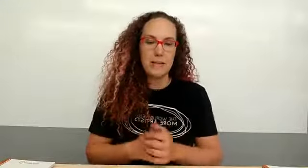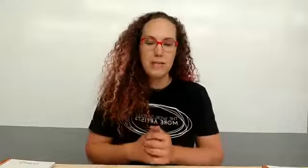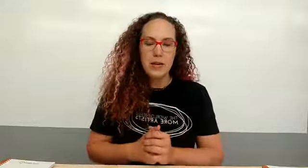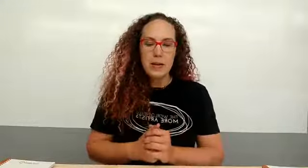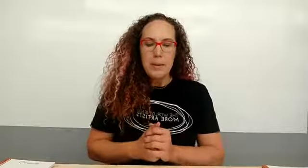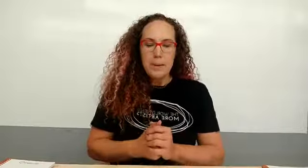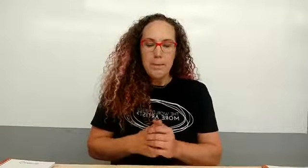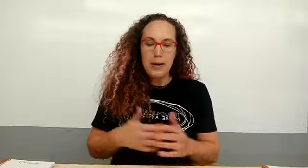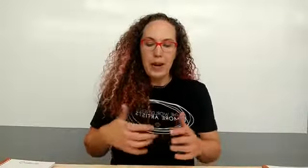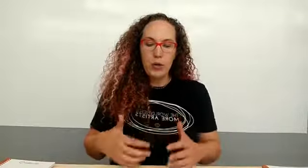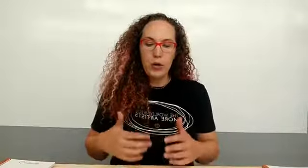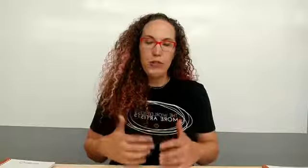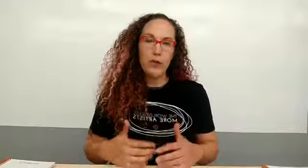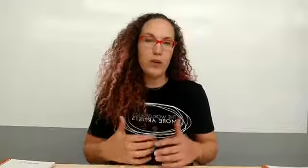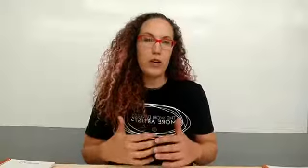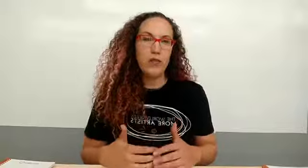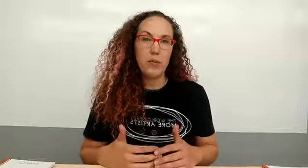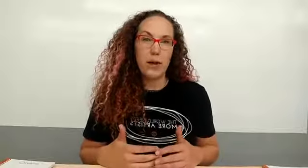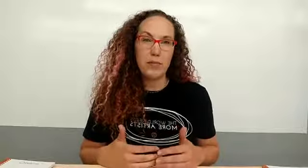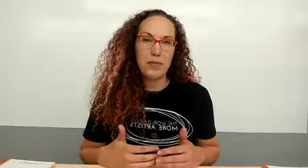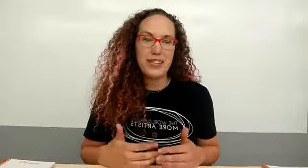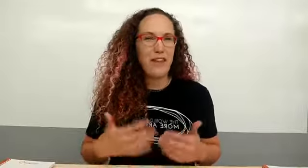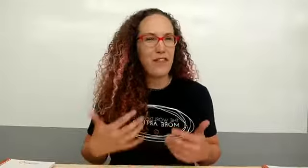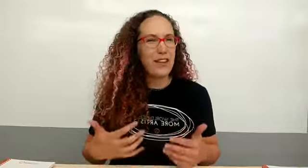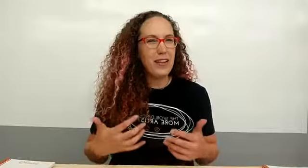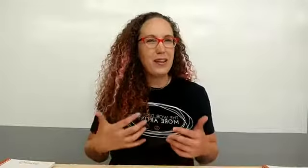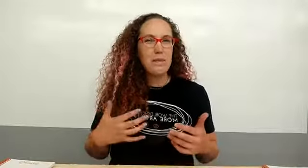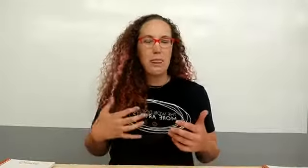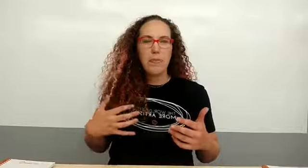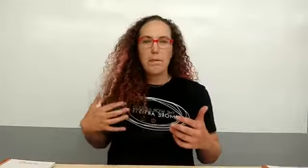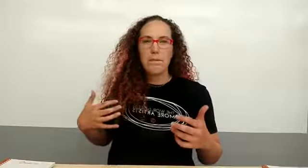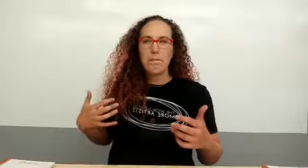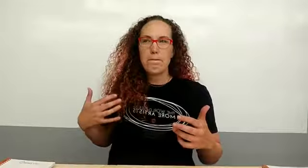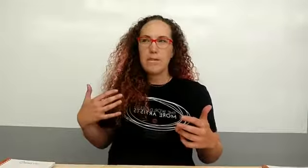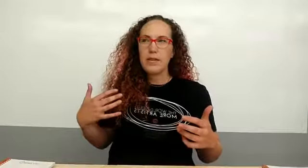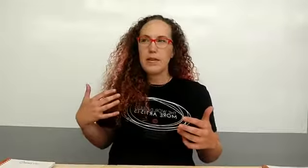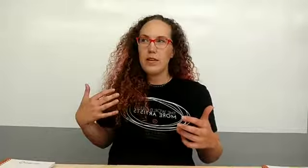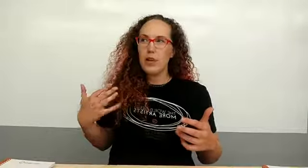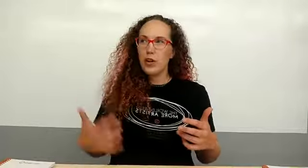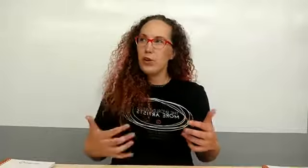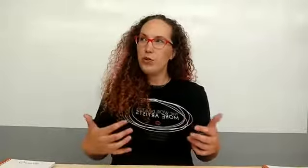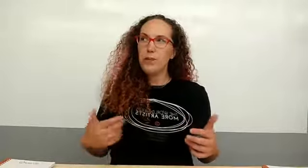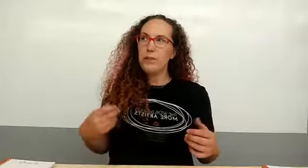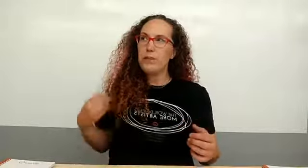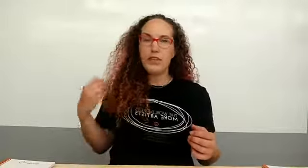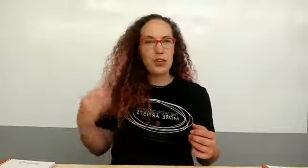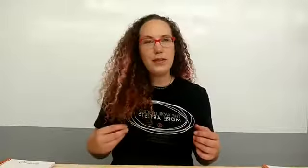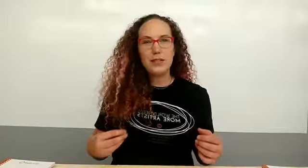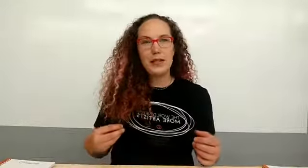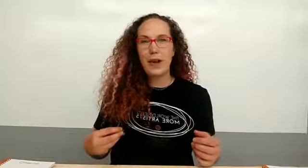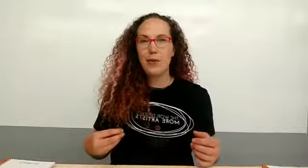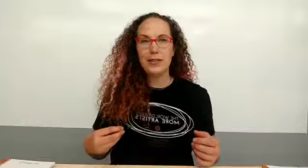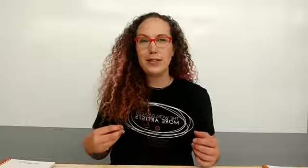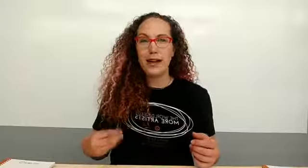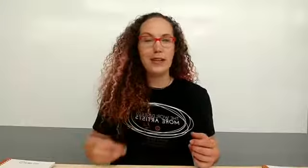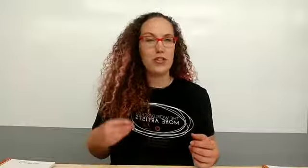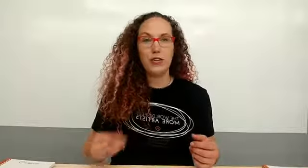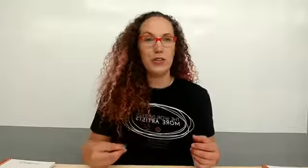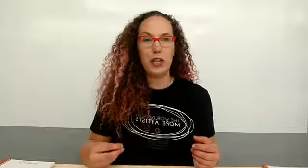it but i want to avoid the overwhelm because i feel like you know there's only so many hours in the day and there's only so many